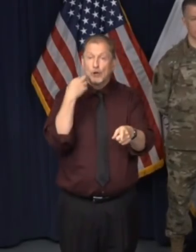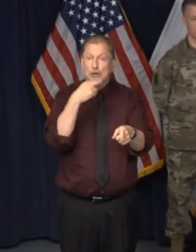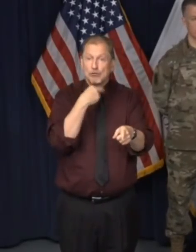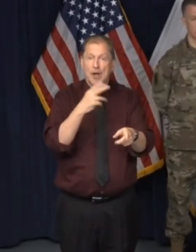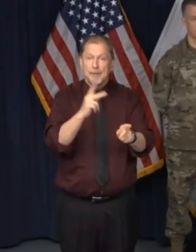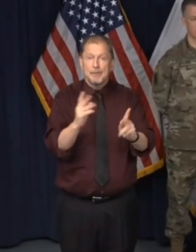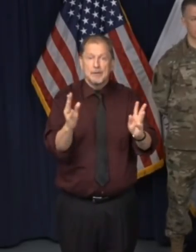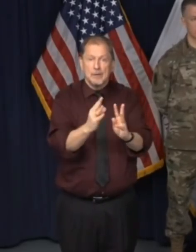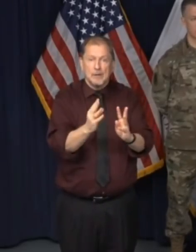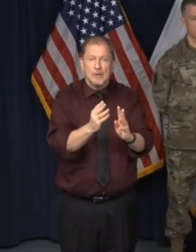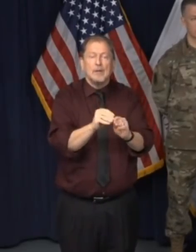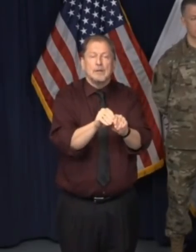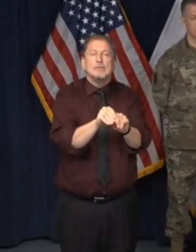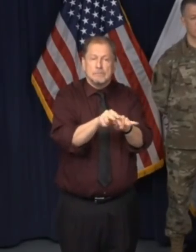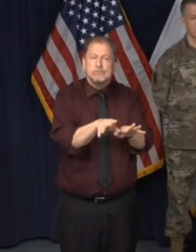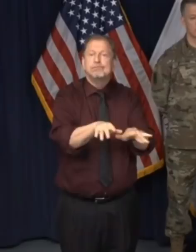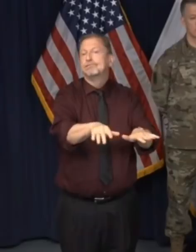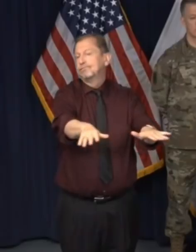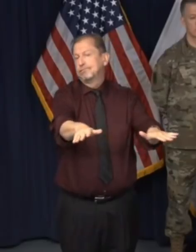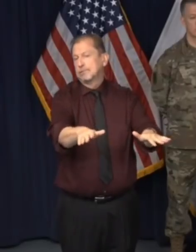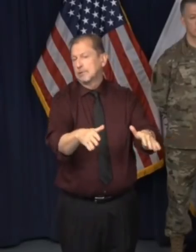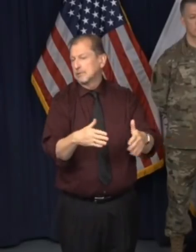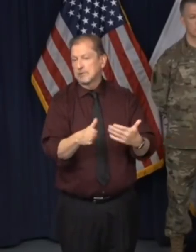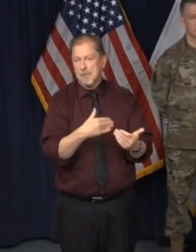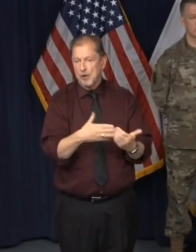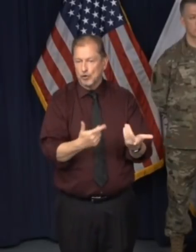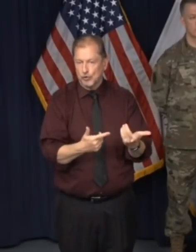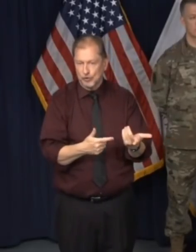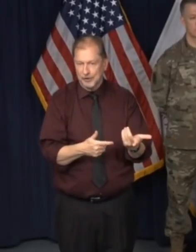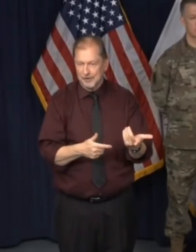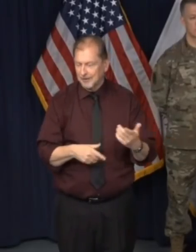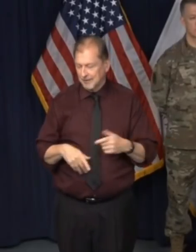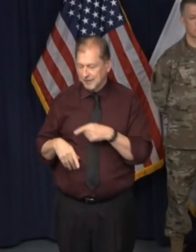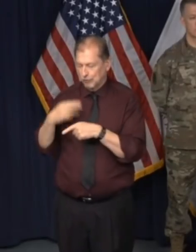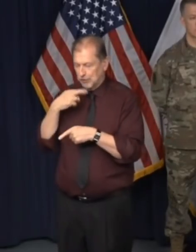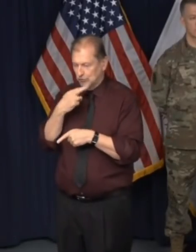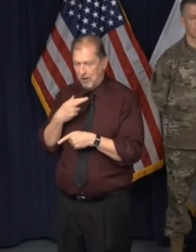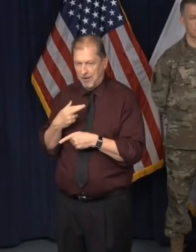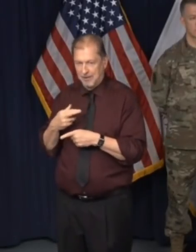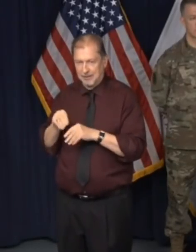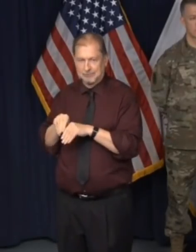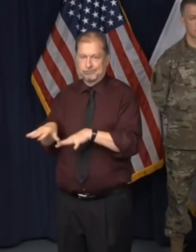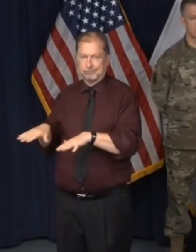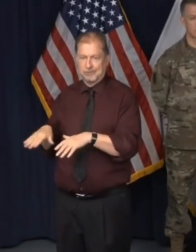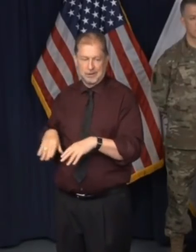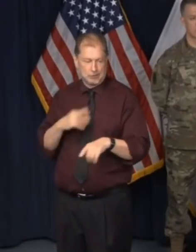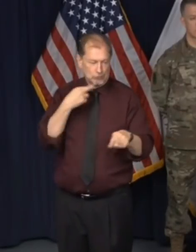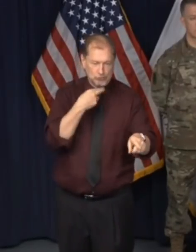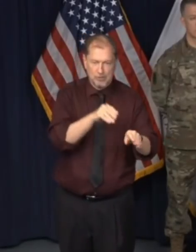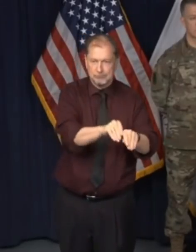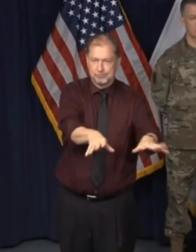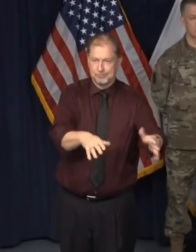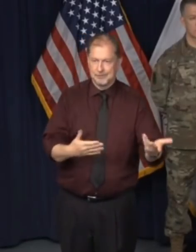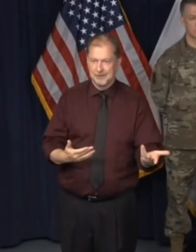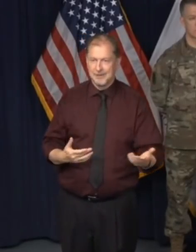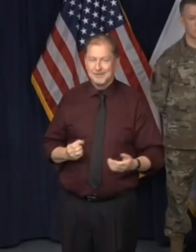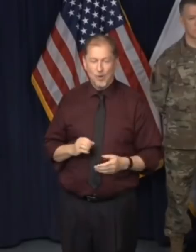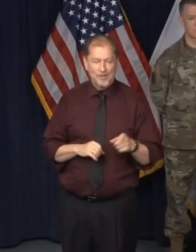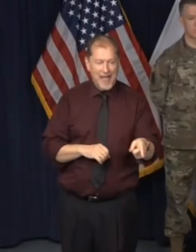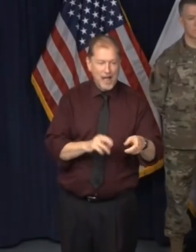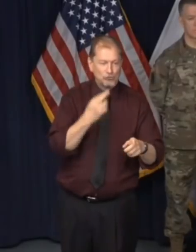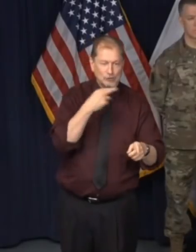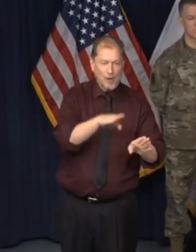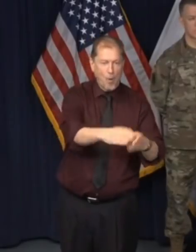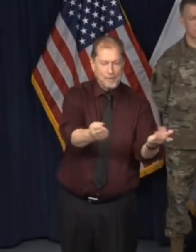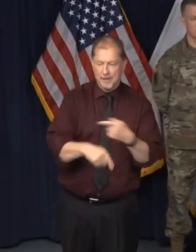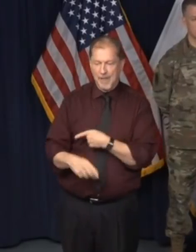-19 as a restaurant in an urban community. So, um, it's really, you know, it's, it's a, it's a challenge to, to identify the things that